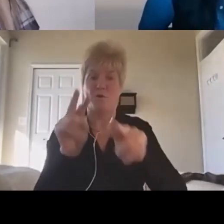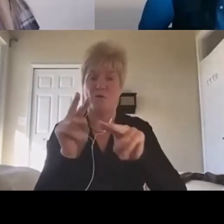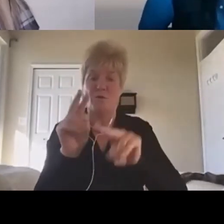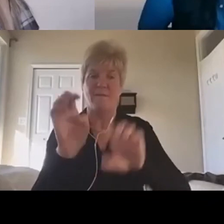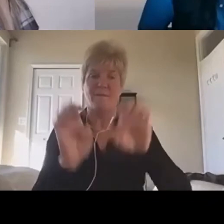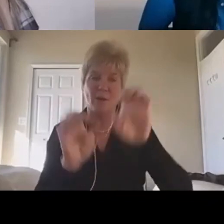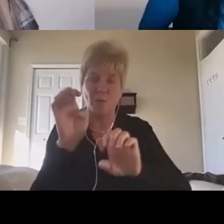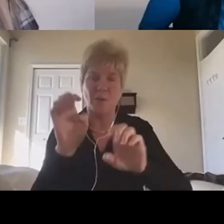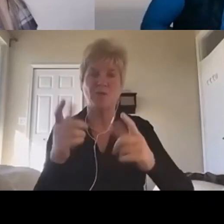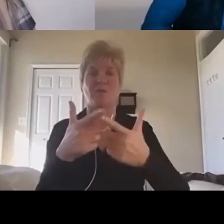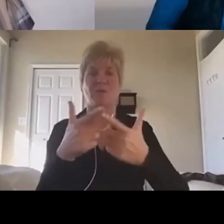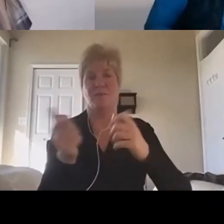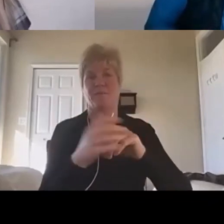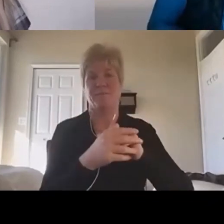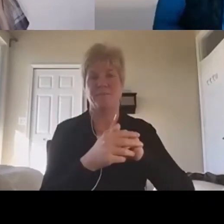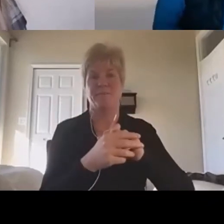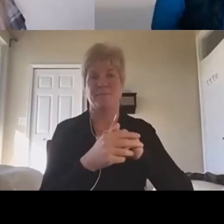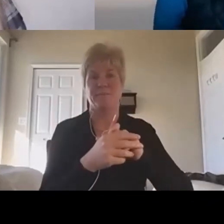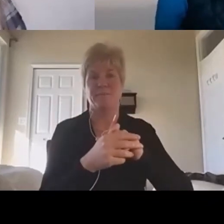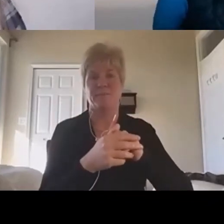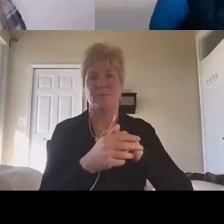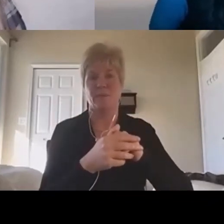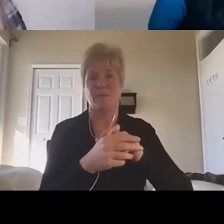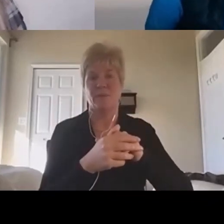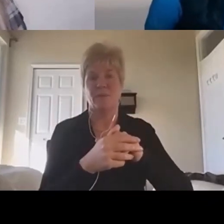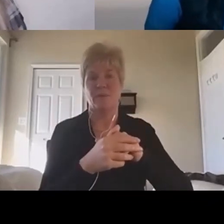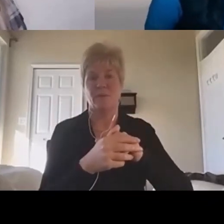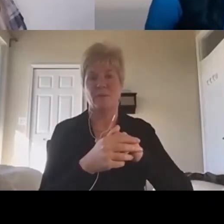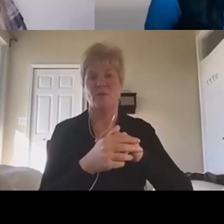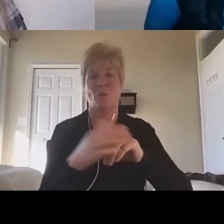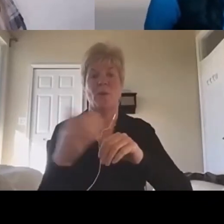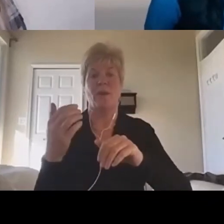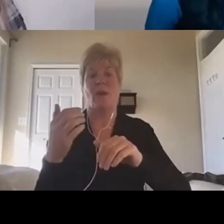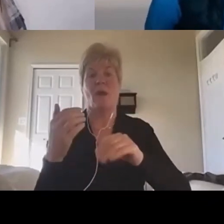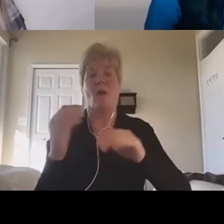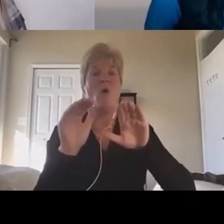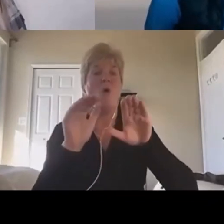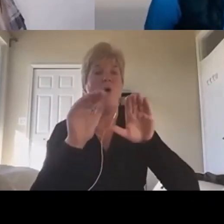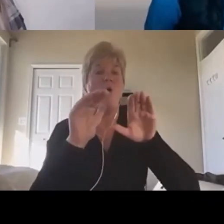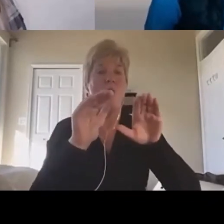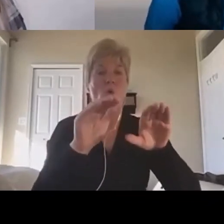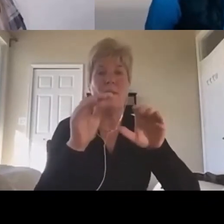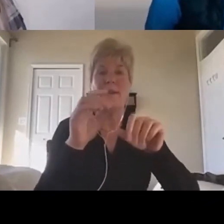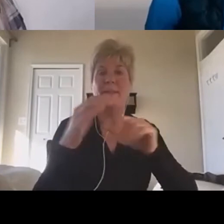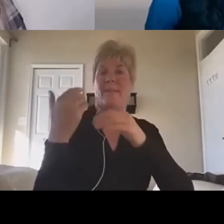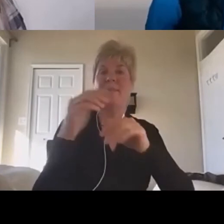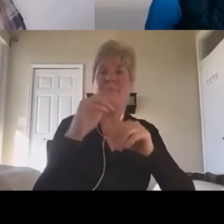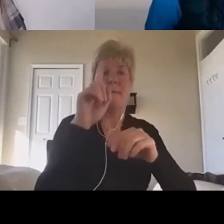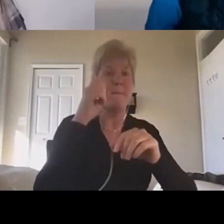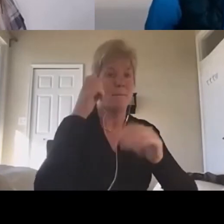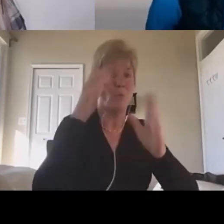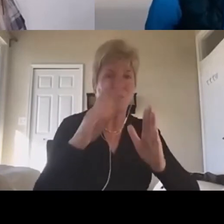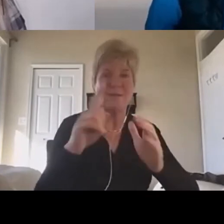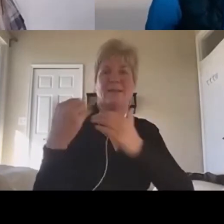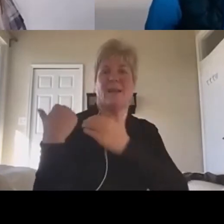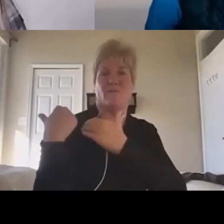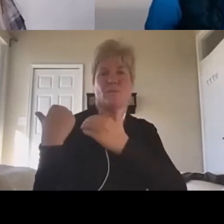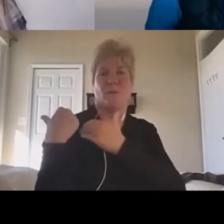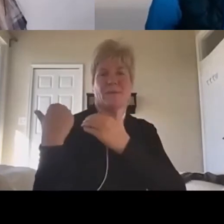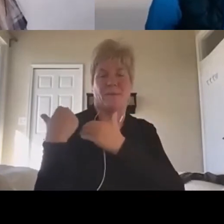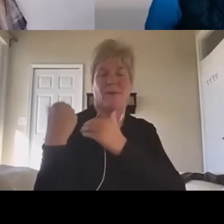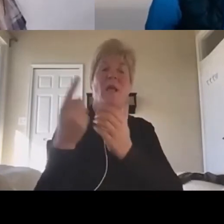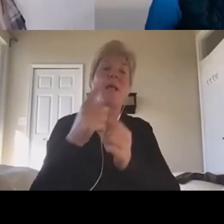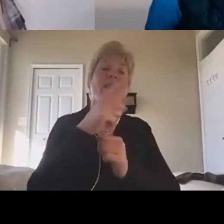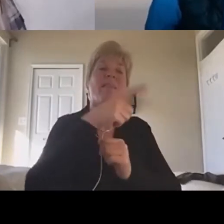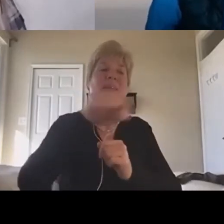et cetera. I think there's a means by which we can put some onus on companies and employee, employers to start to talk about the tools that they